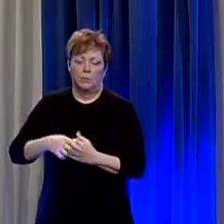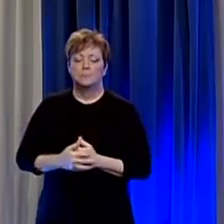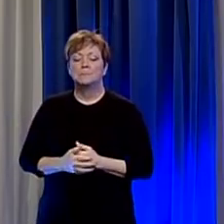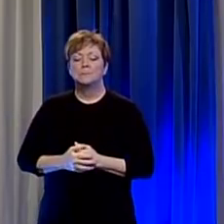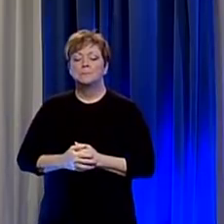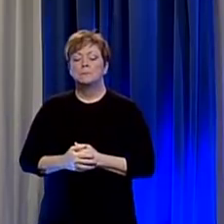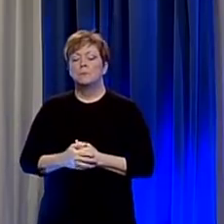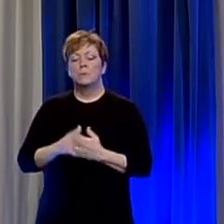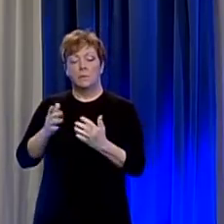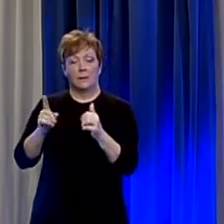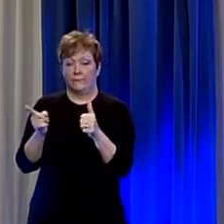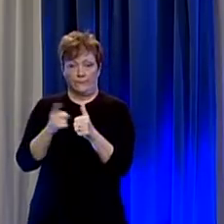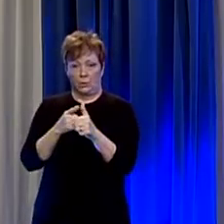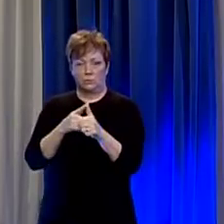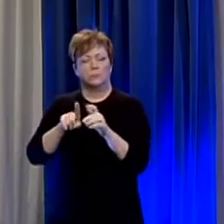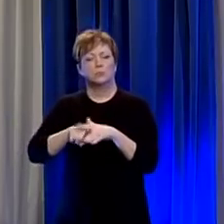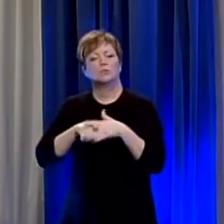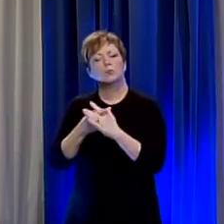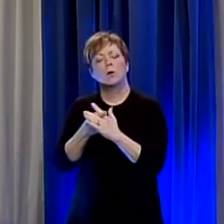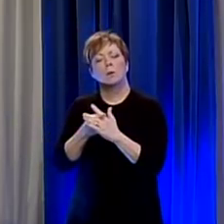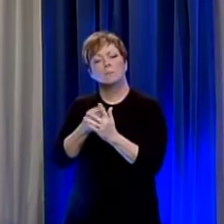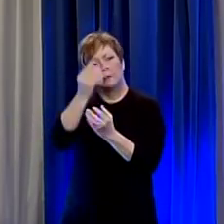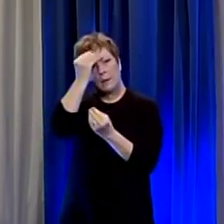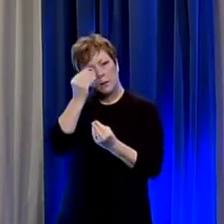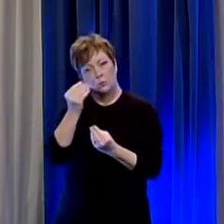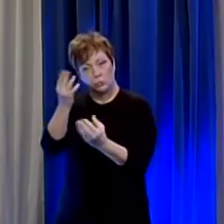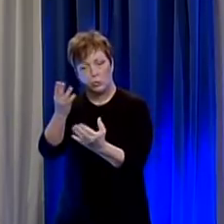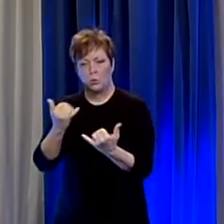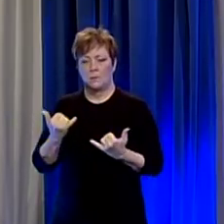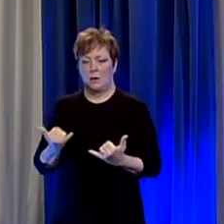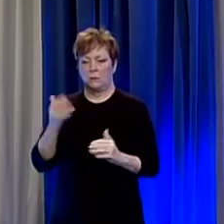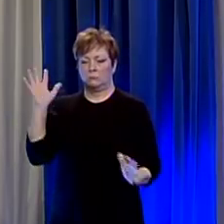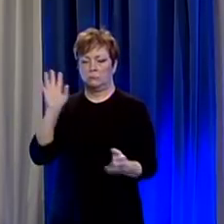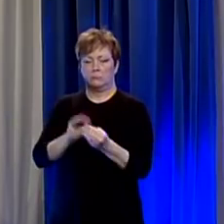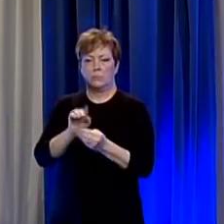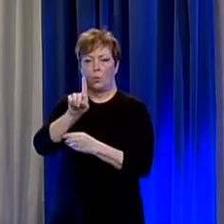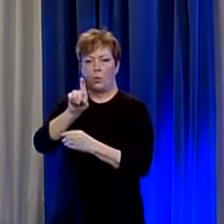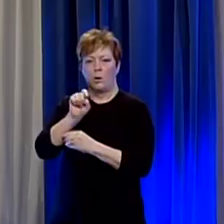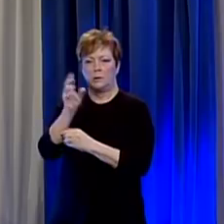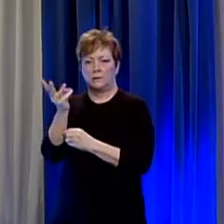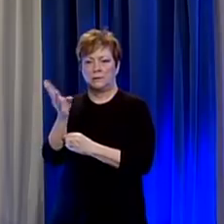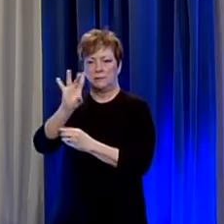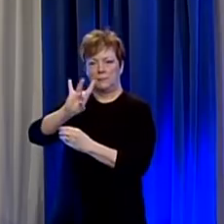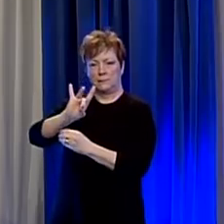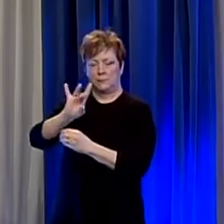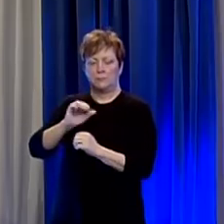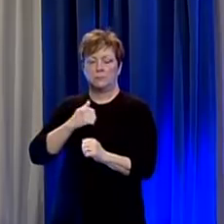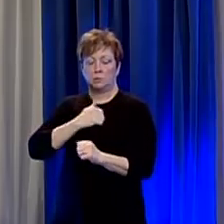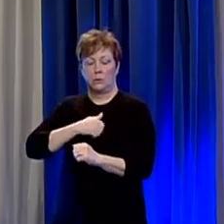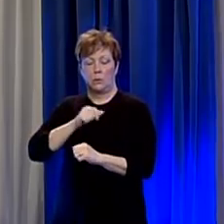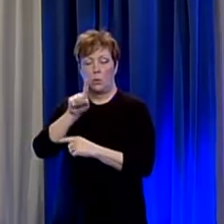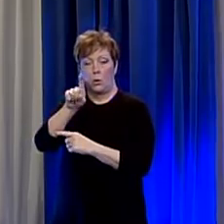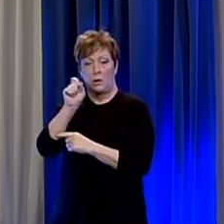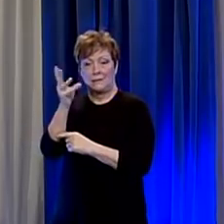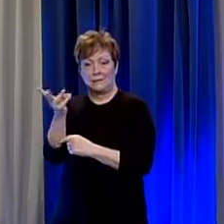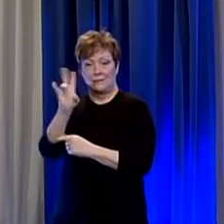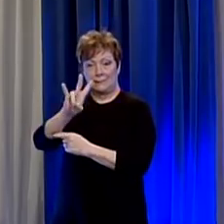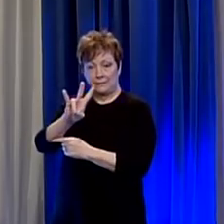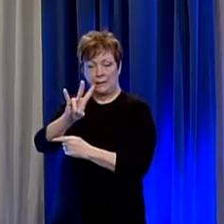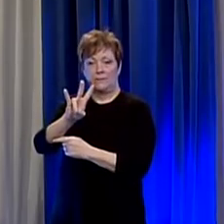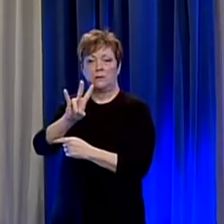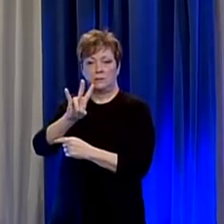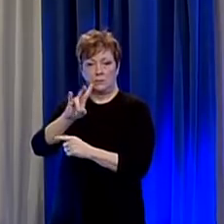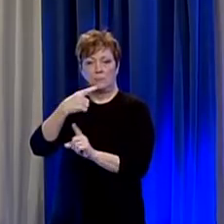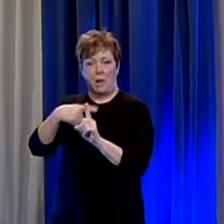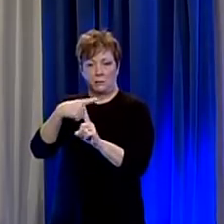so let me begin by letting you know that we currently have a total of 167 cases that have been confirmed in our state so